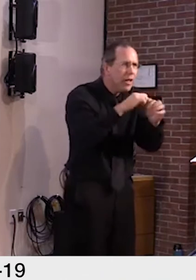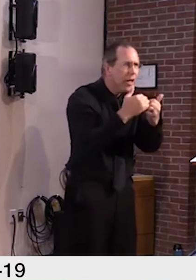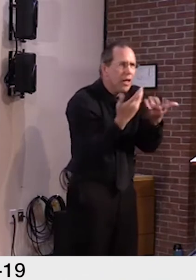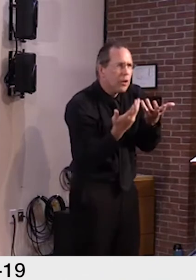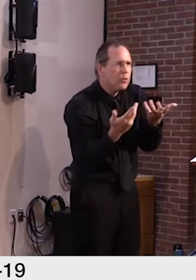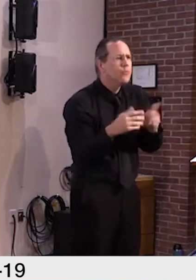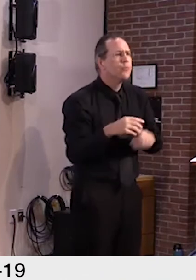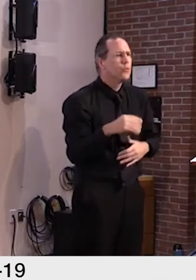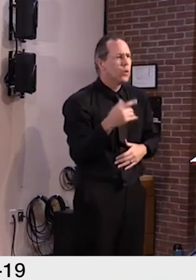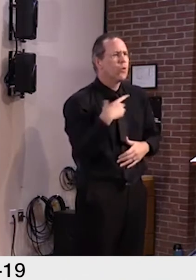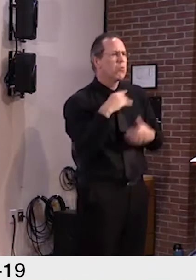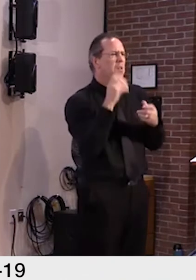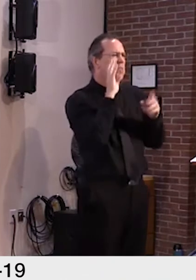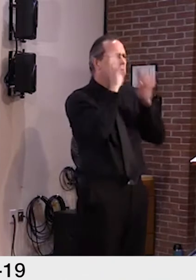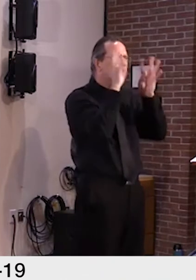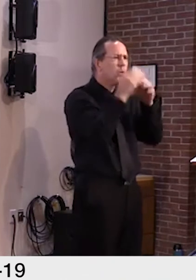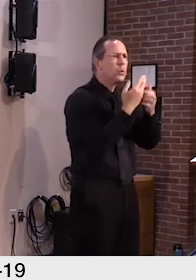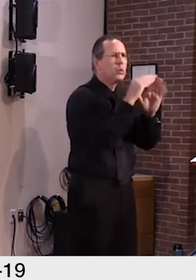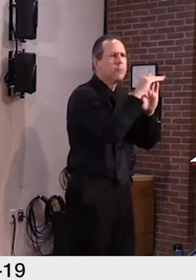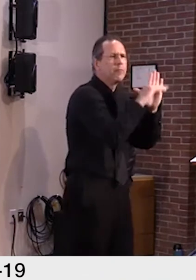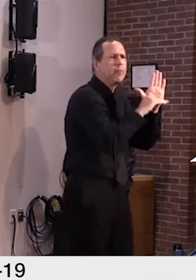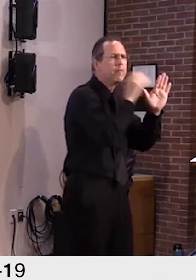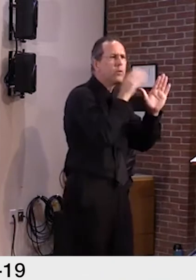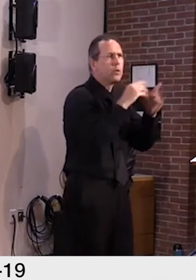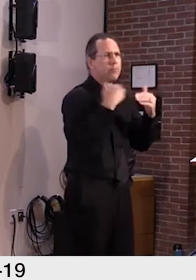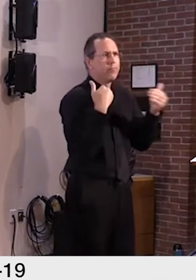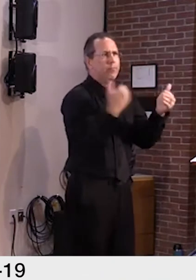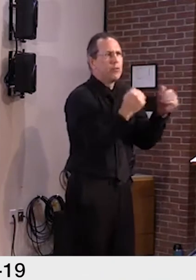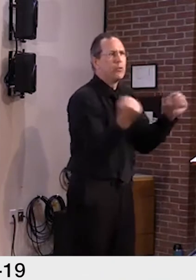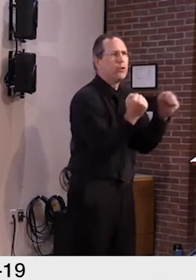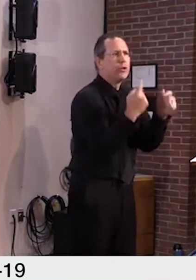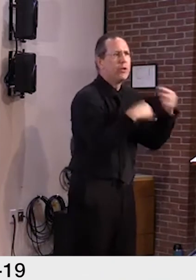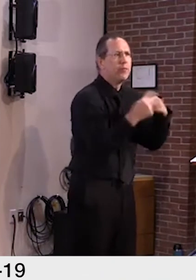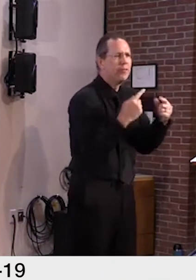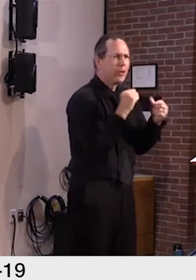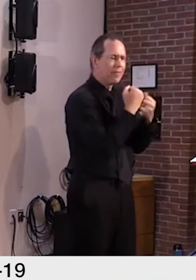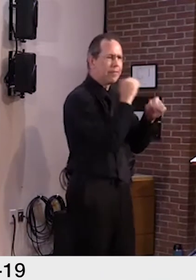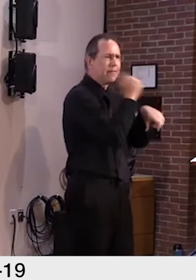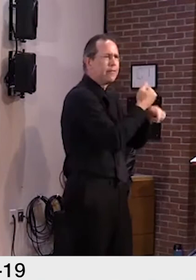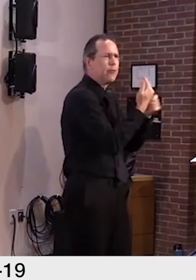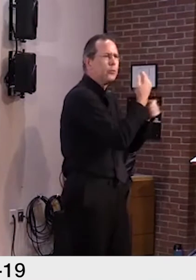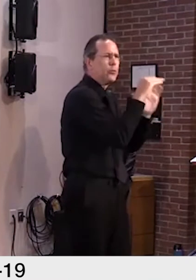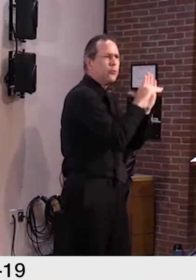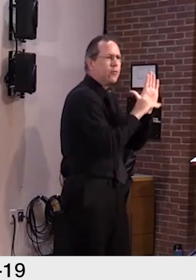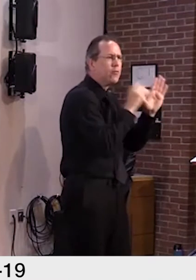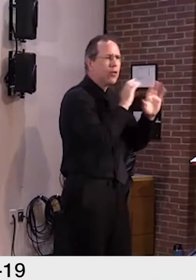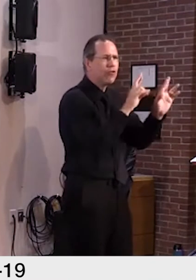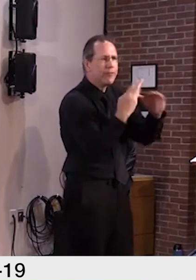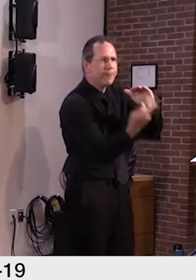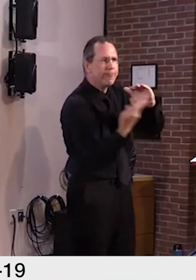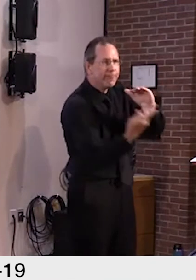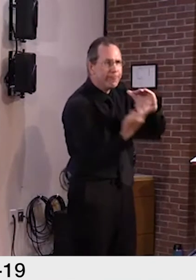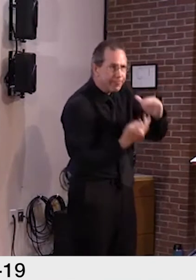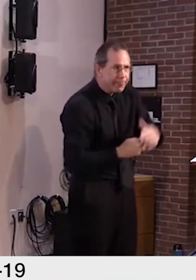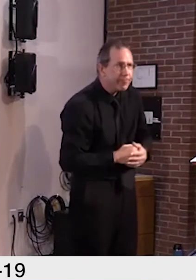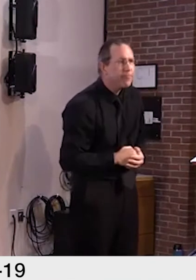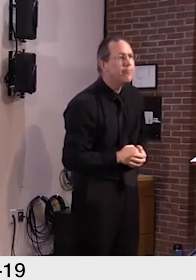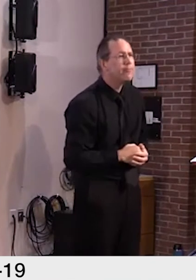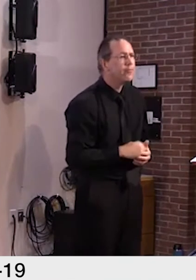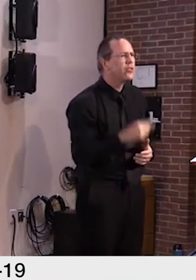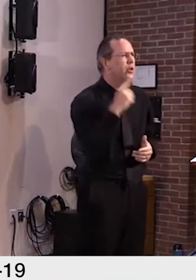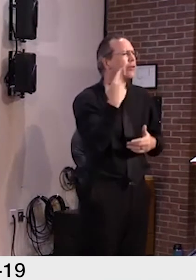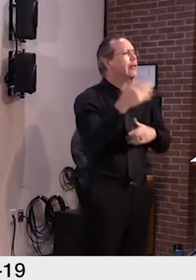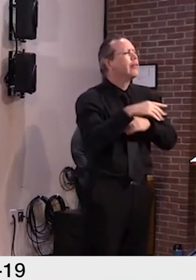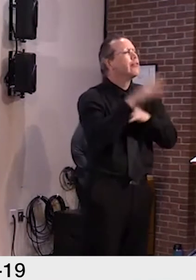Speaking of the colder weather, the issue of snow days has come up a few times. We subsequently have issued guidance for what we call climate